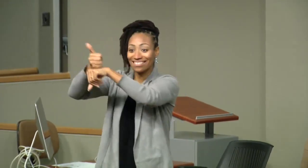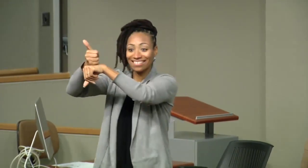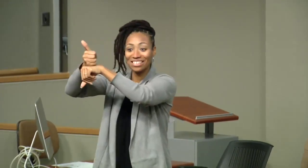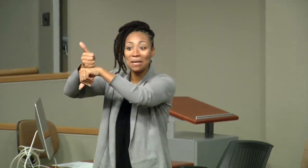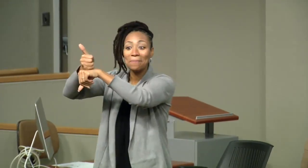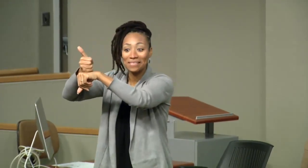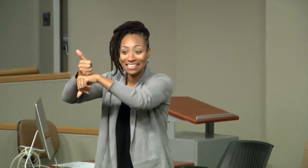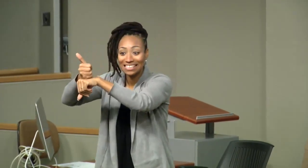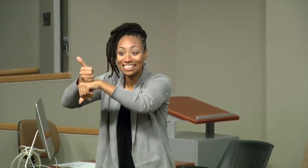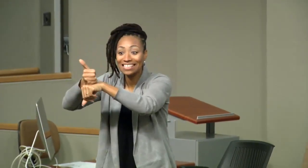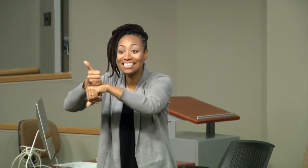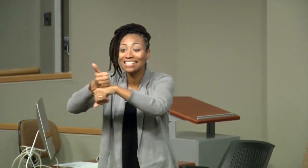Wonderful.